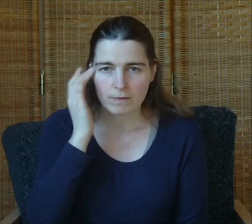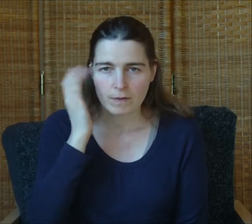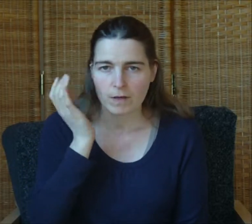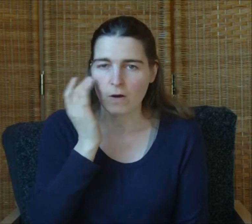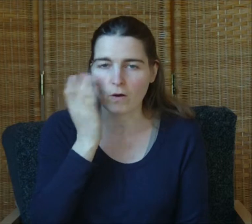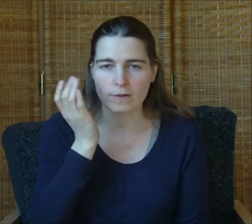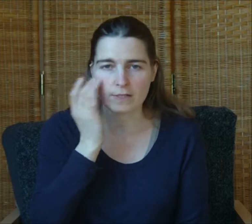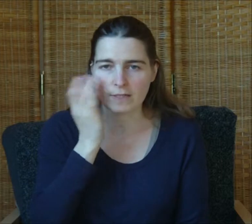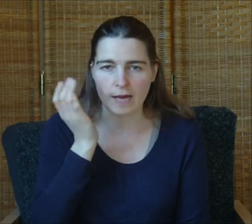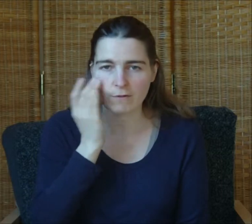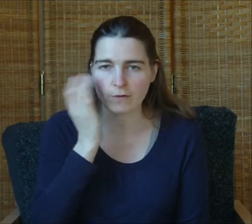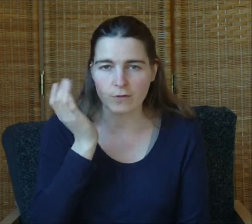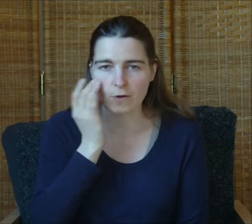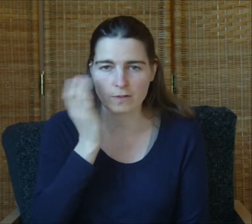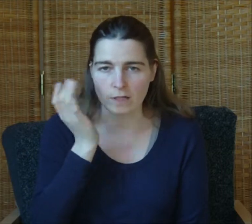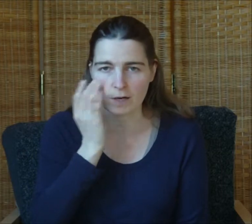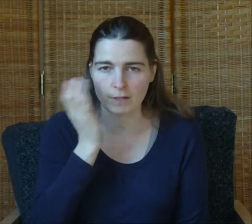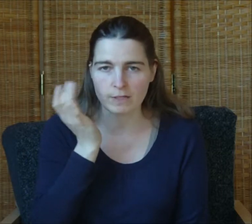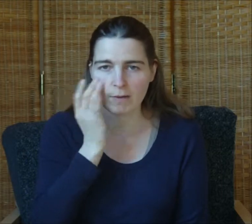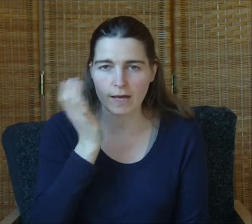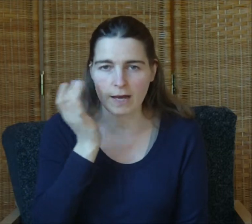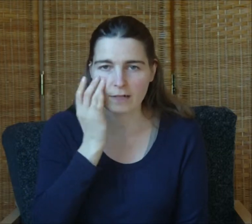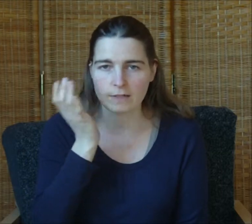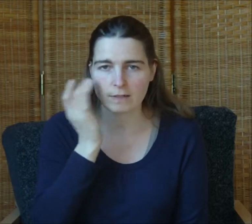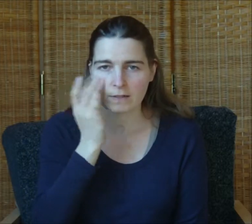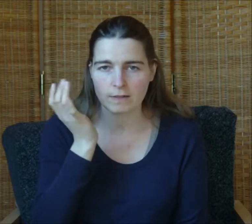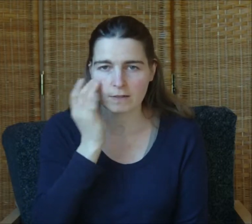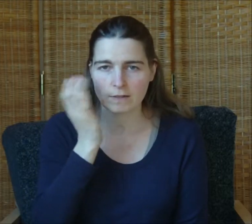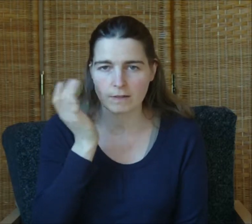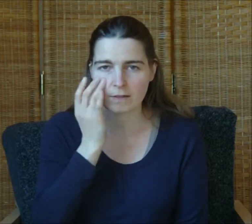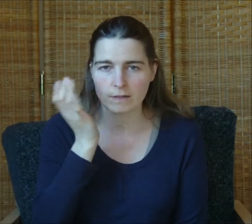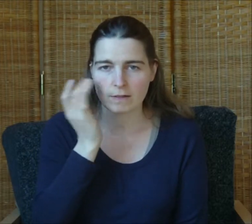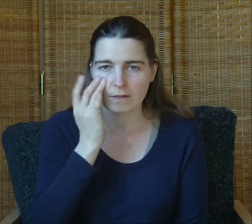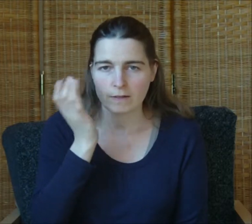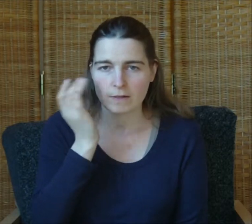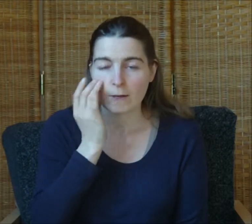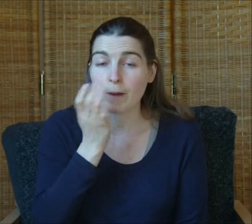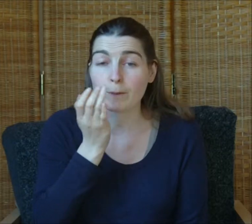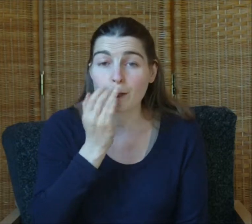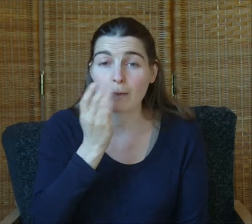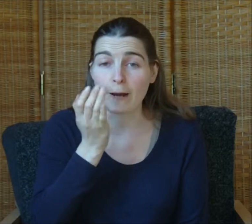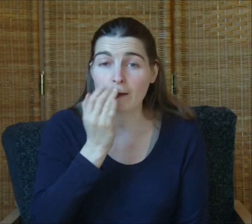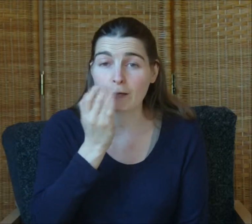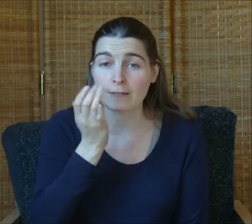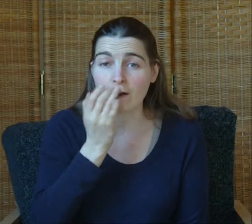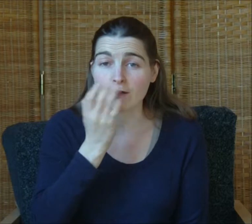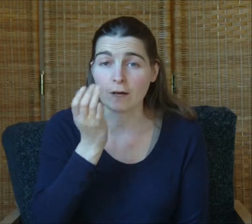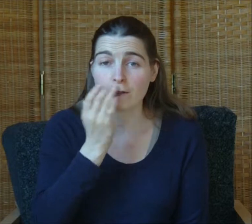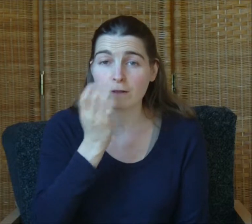All these doubtful thoughts that come into my head. Maybe comparing myself to others.